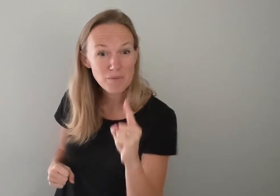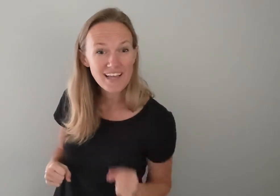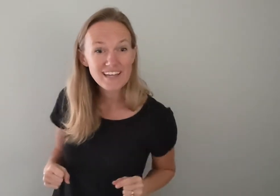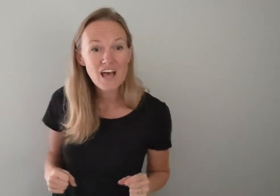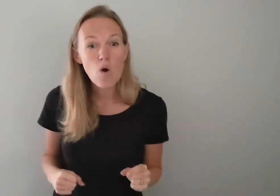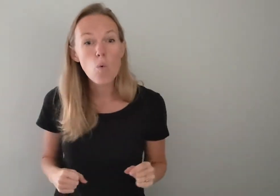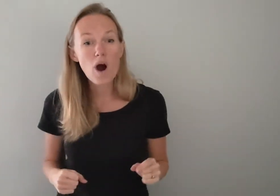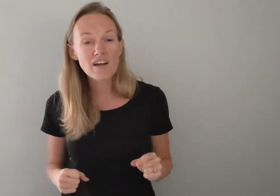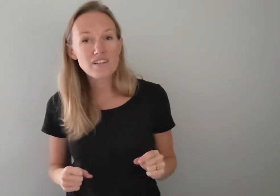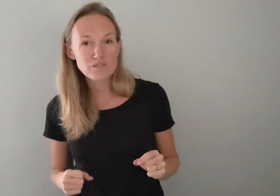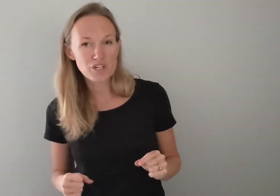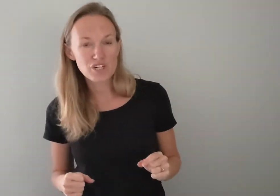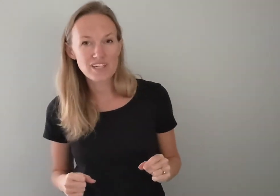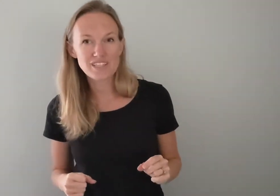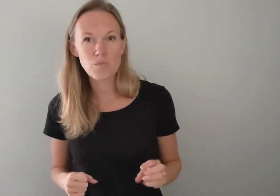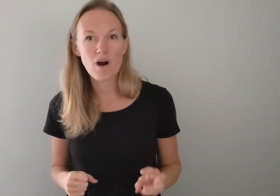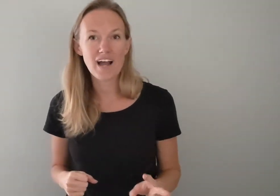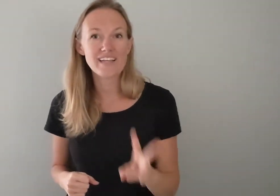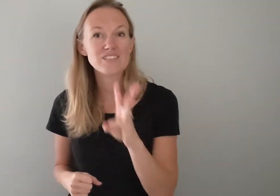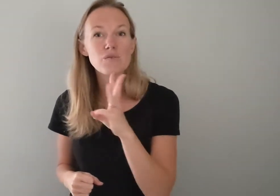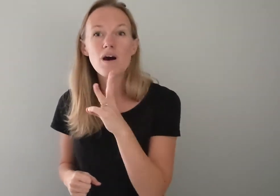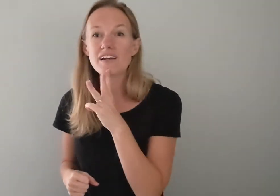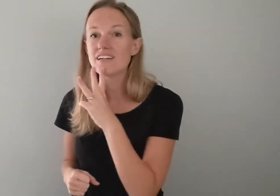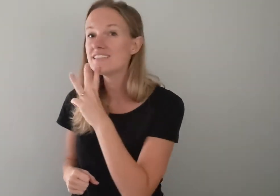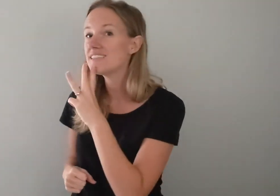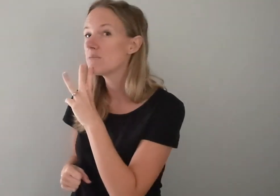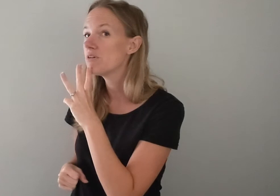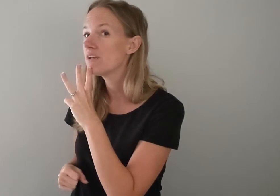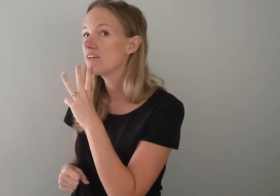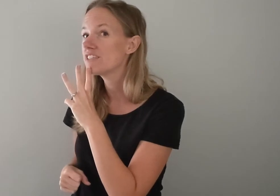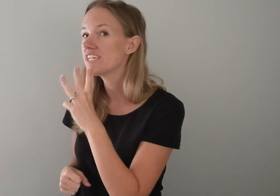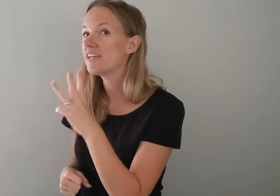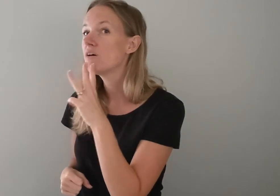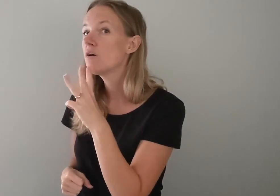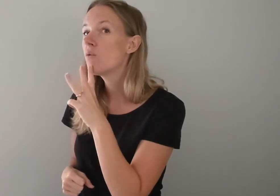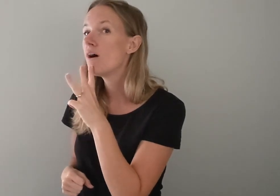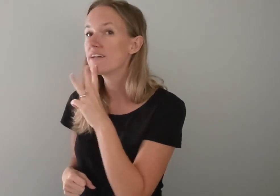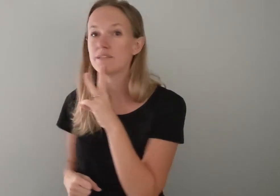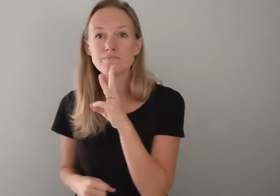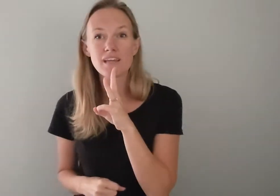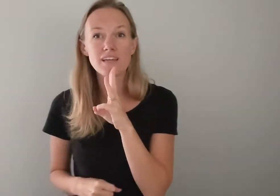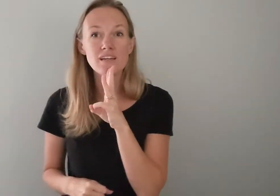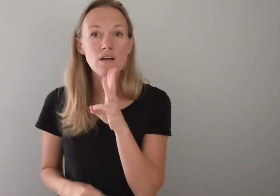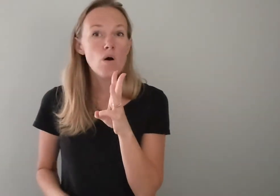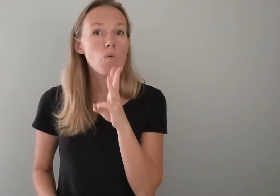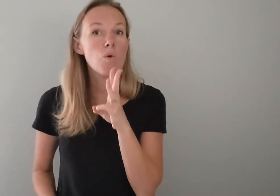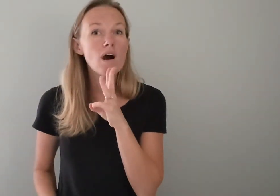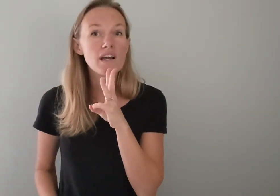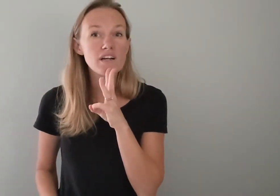one, water you turned into wine. So water is a w here at your chin water. Okay water